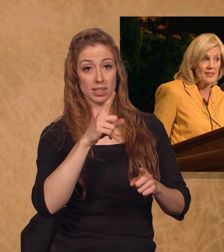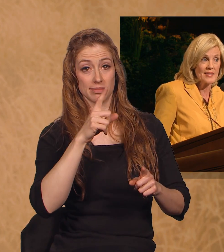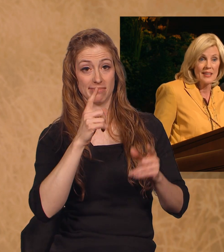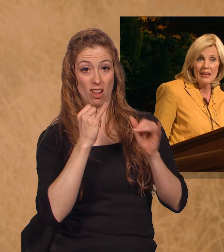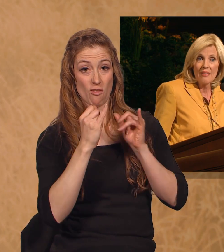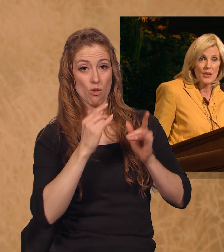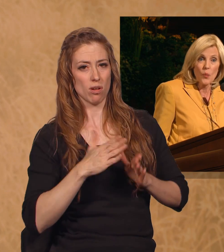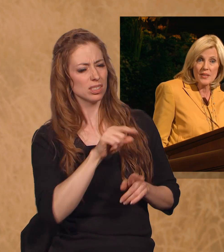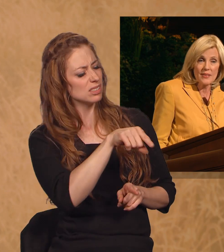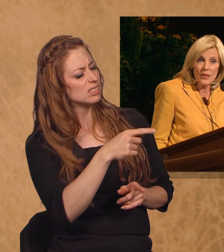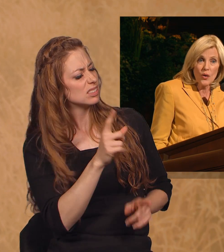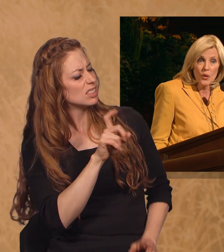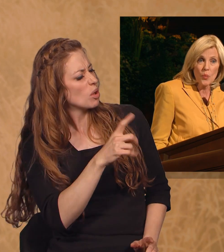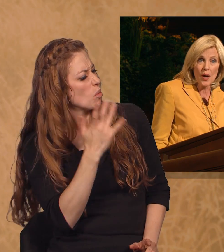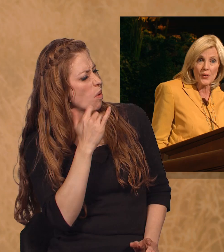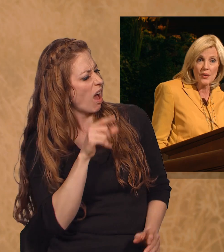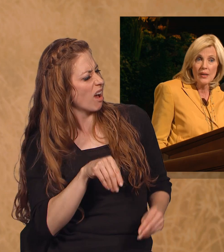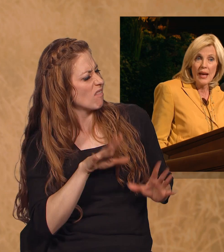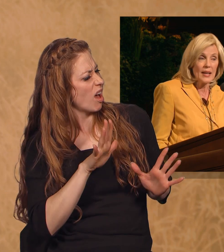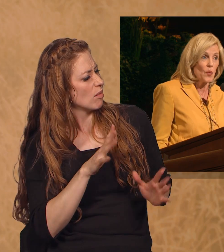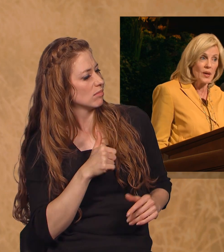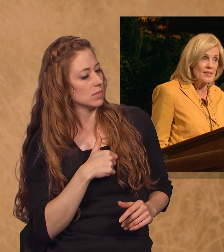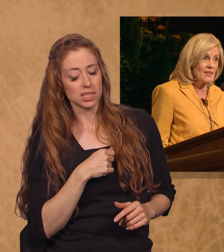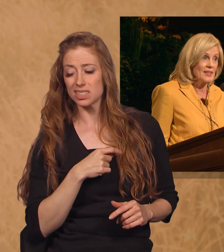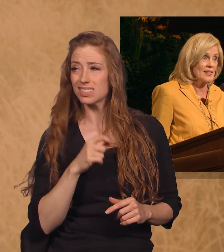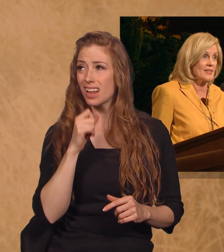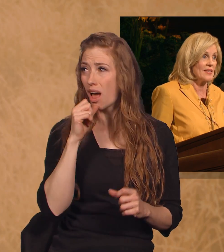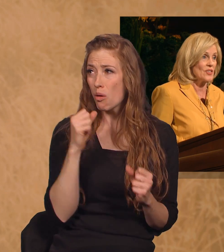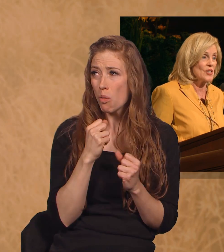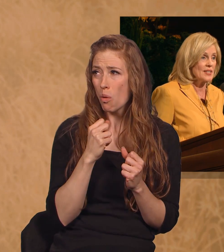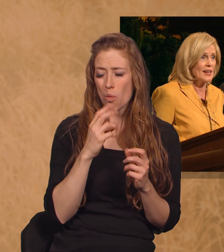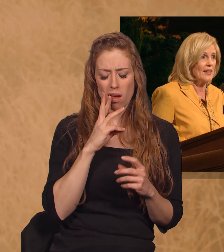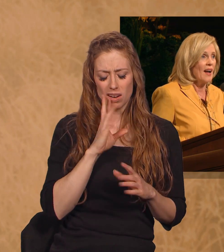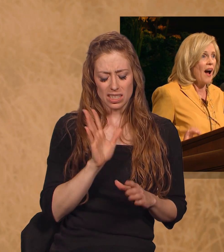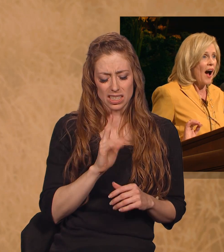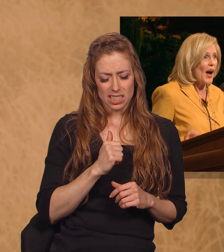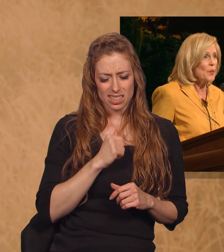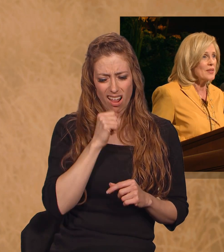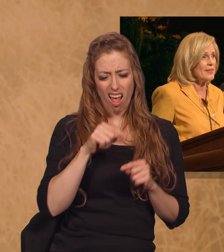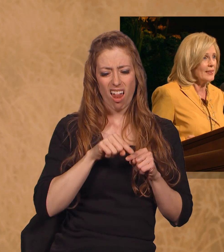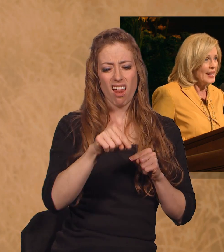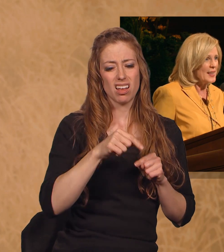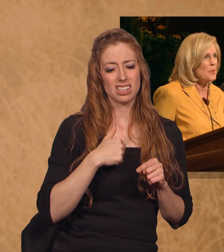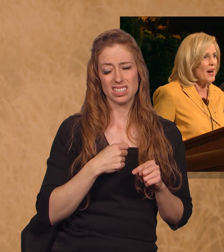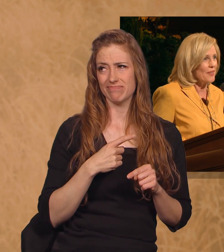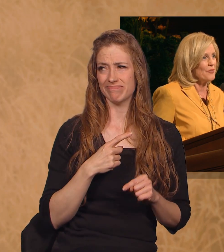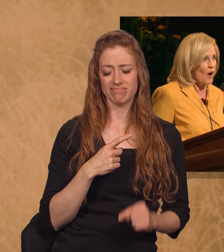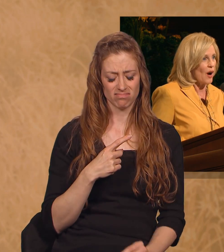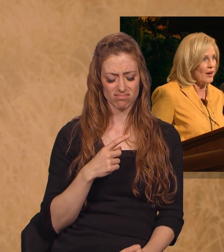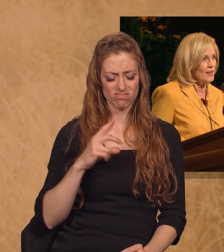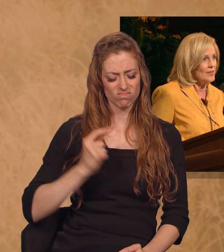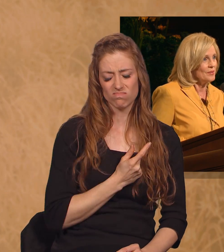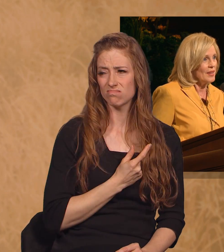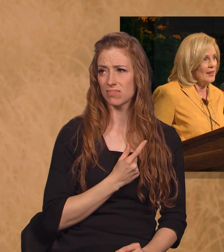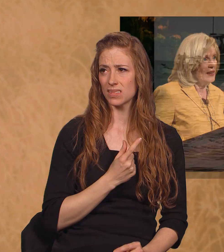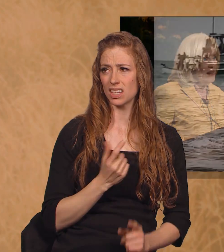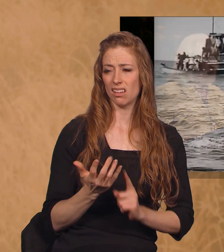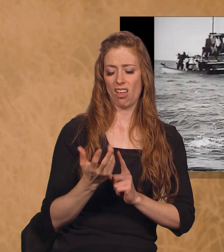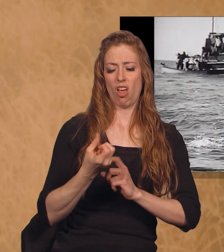confessed that it wasn't the cold water and it wasn't the distance. She said, I was licked by the fog.